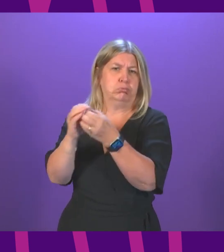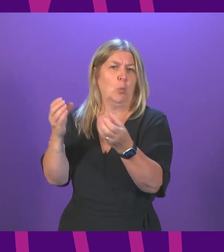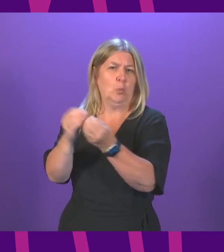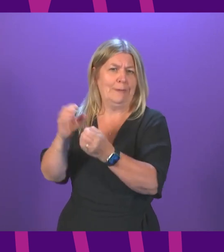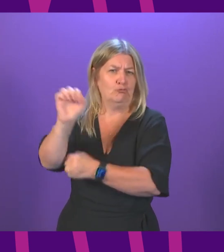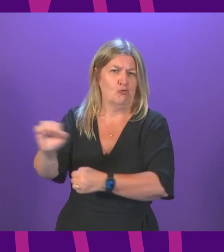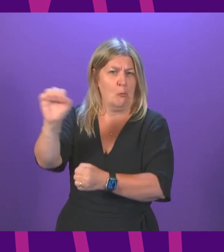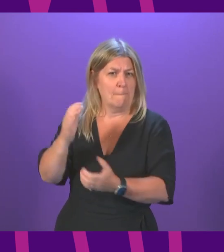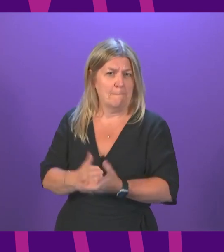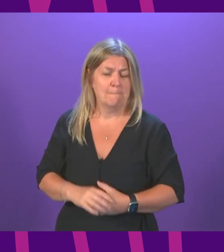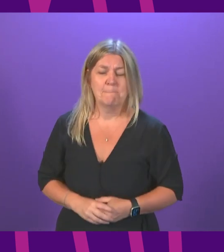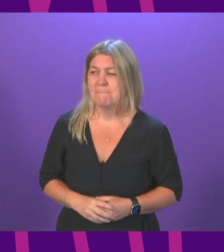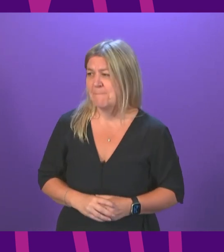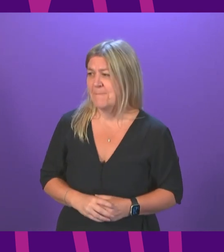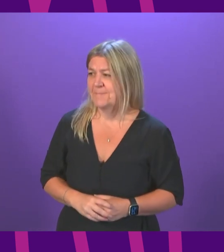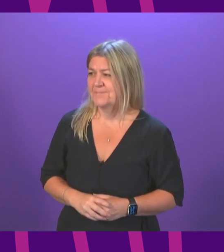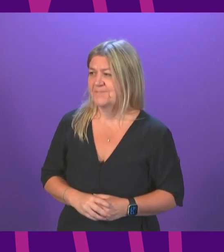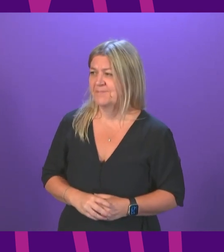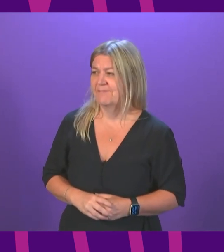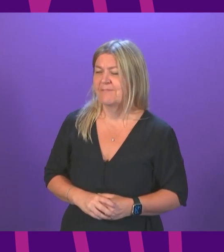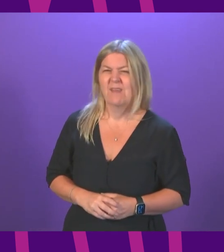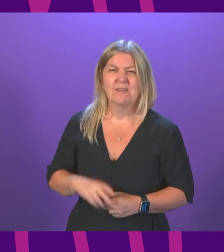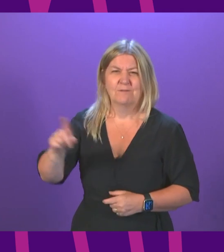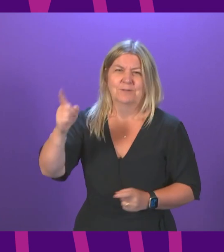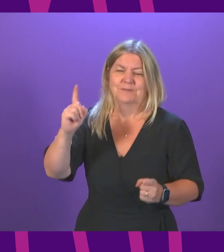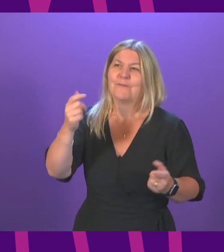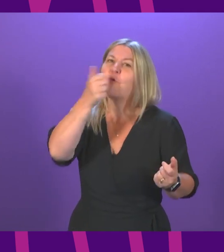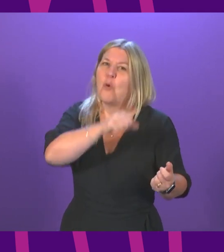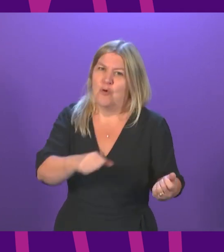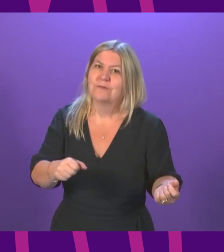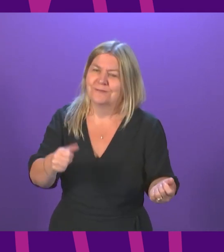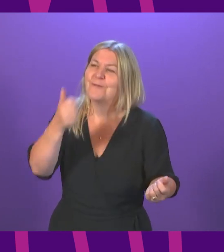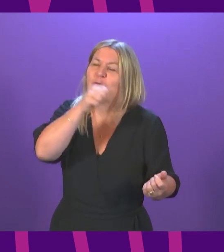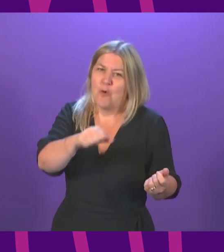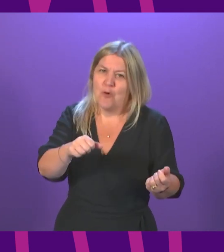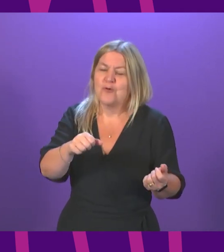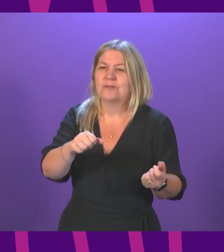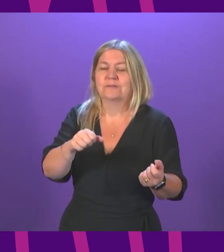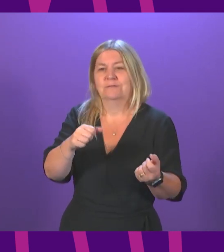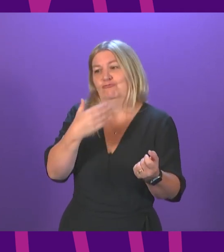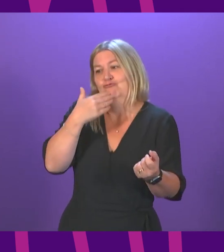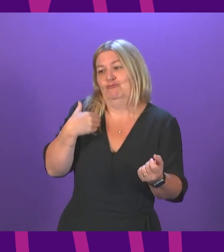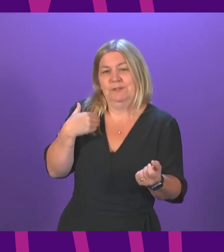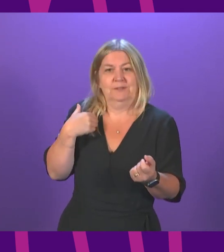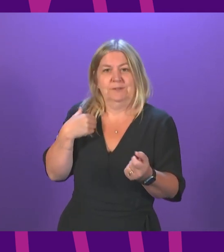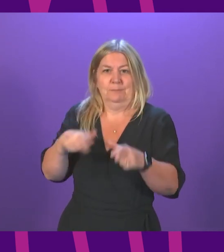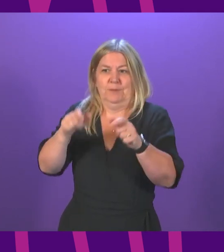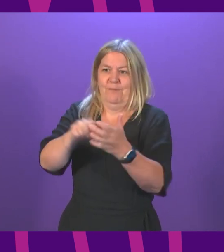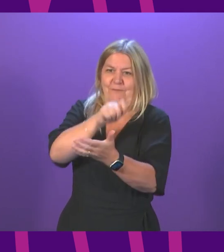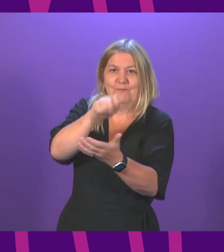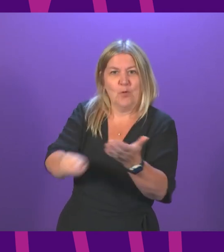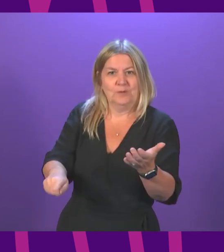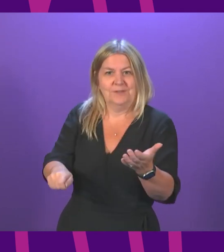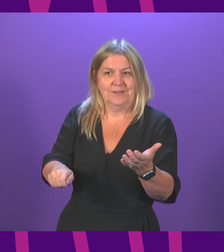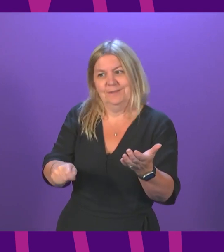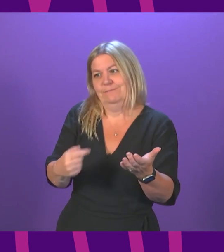Yes, of course they should. Not just because I think they should, but because that's what people in Scotland voted for in an election a few weeks ago. But not only do I think they should,